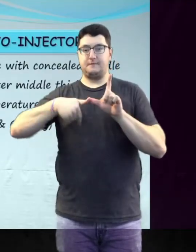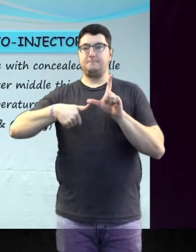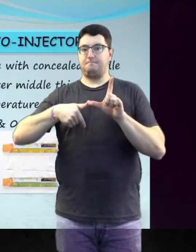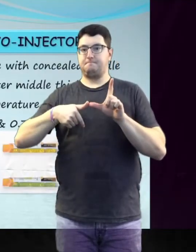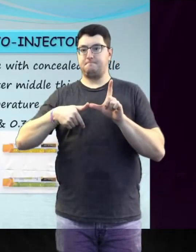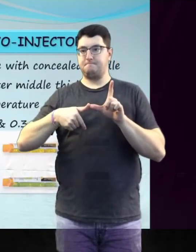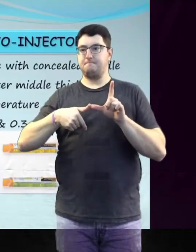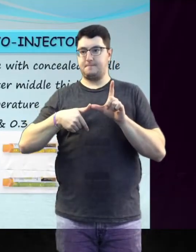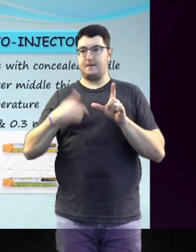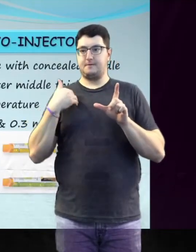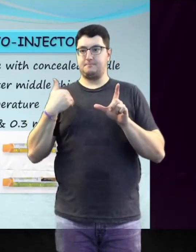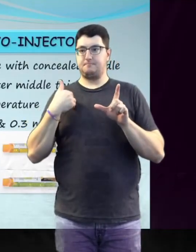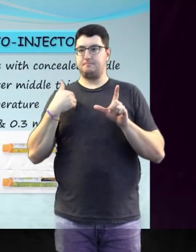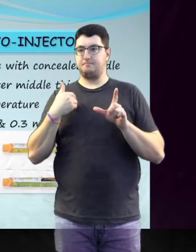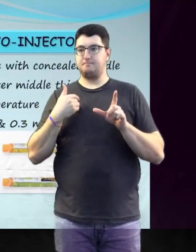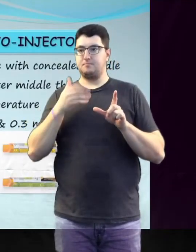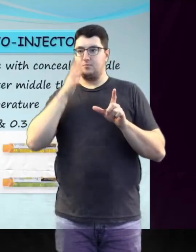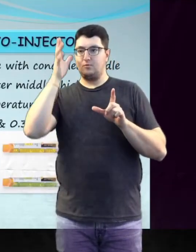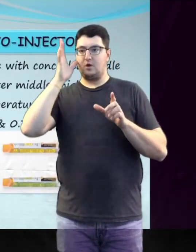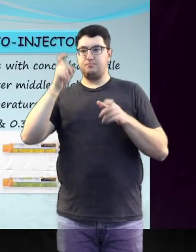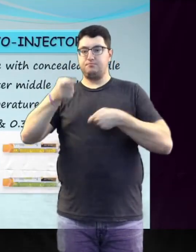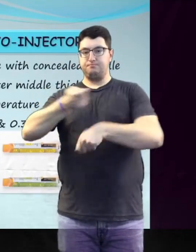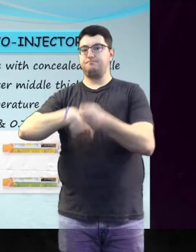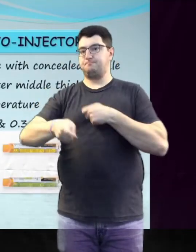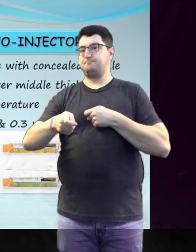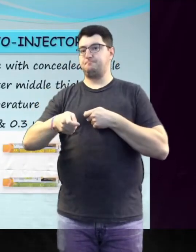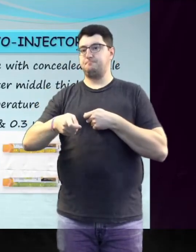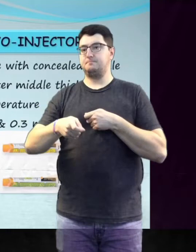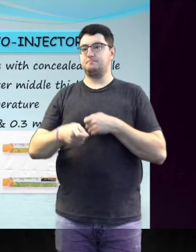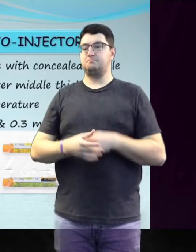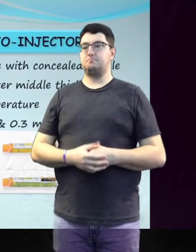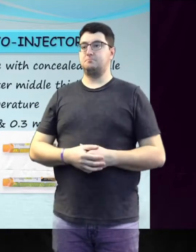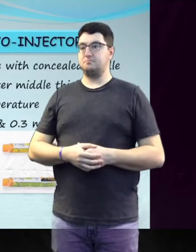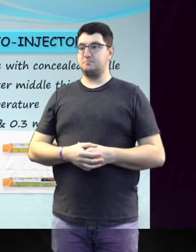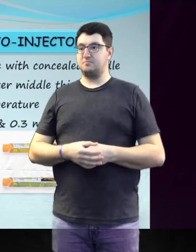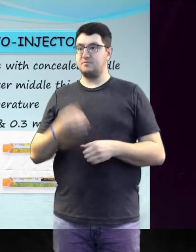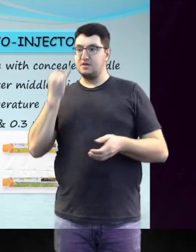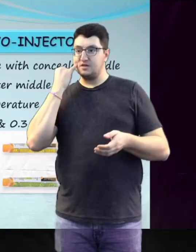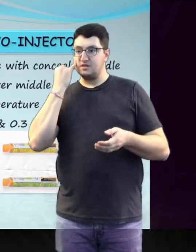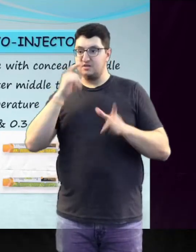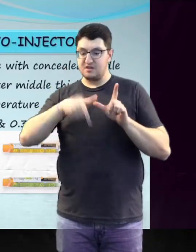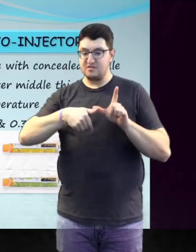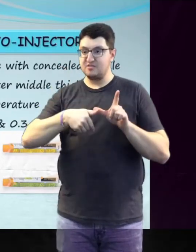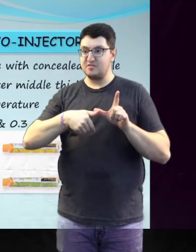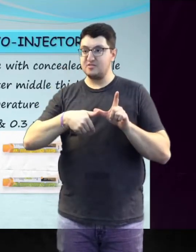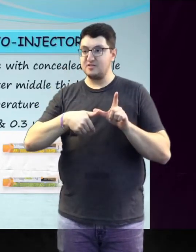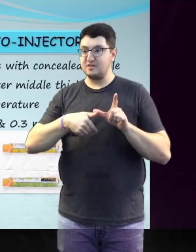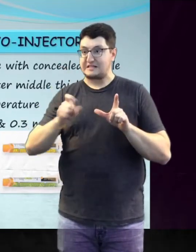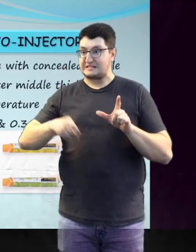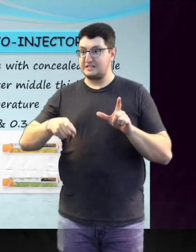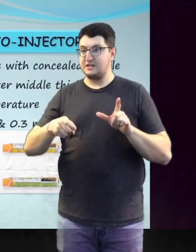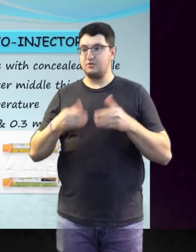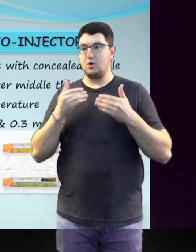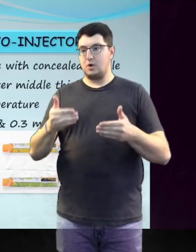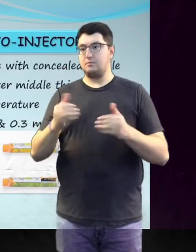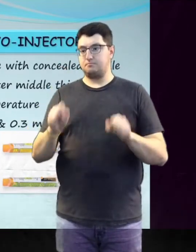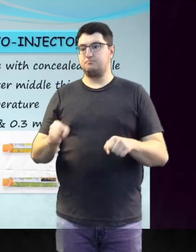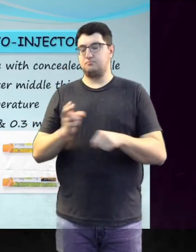expiry date and should be replaced by the parent when expired. It is safe to use an expired epinephrine